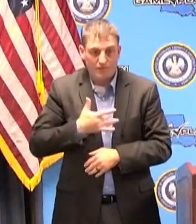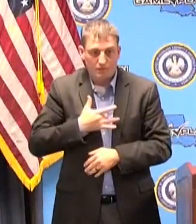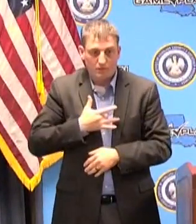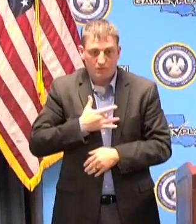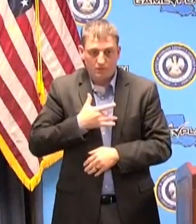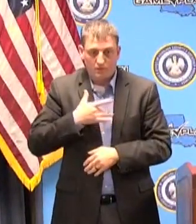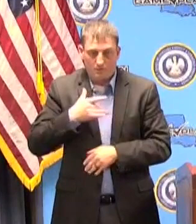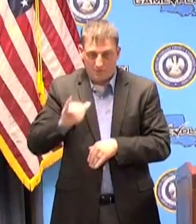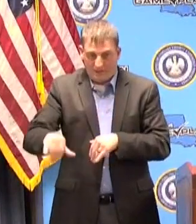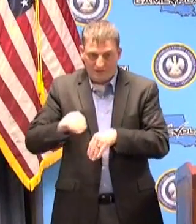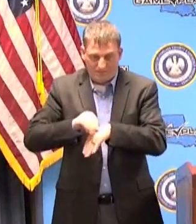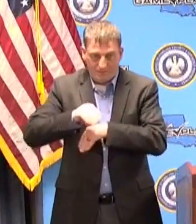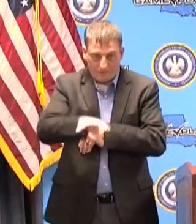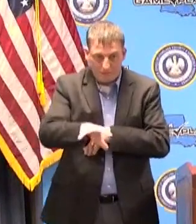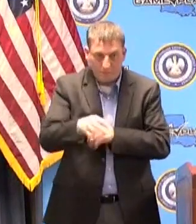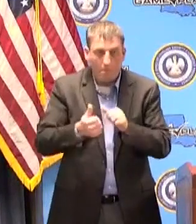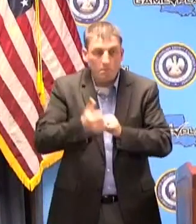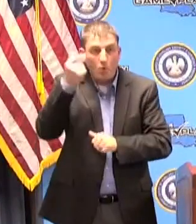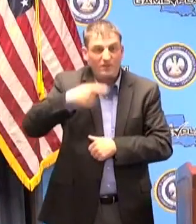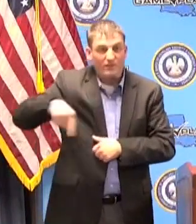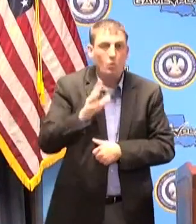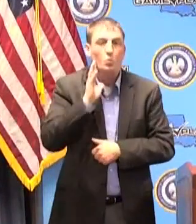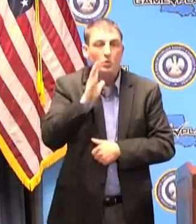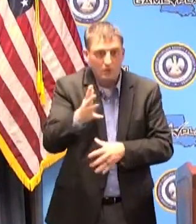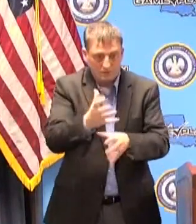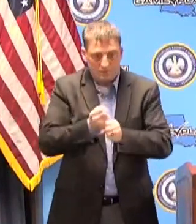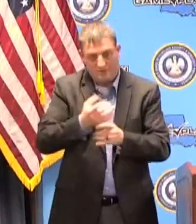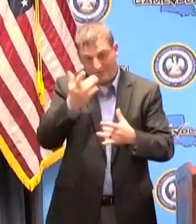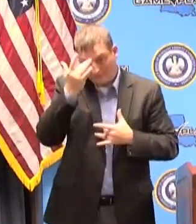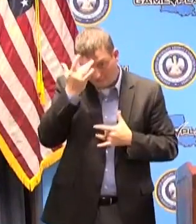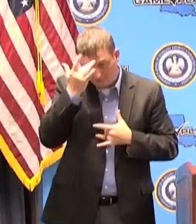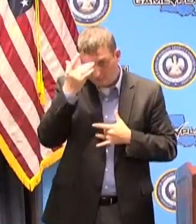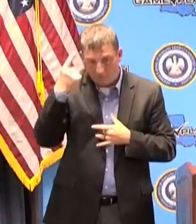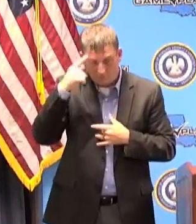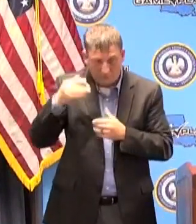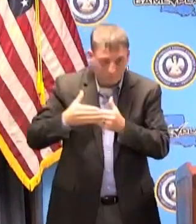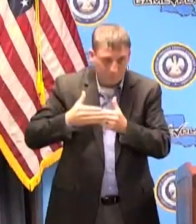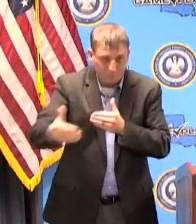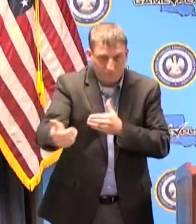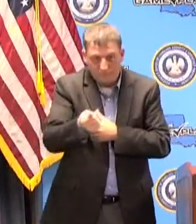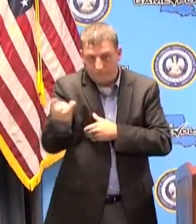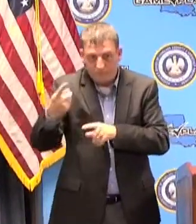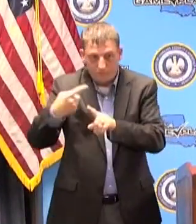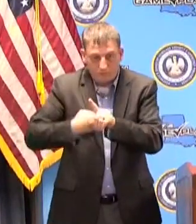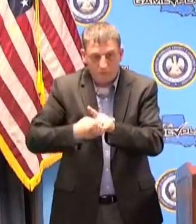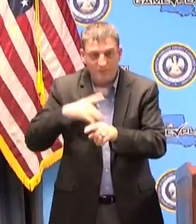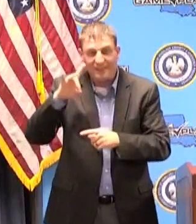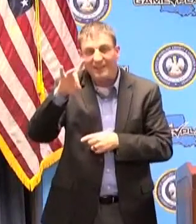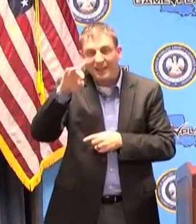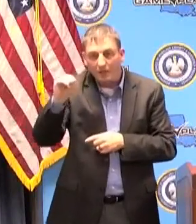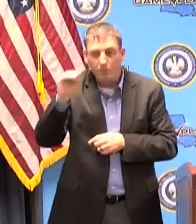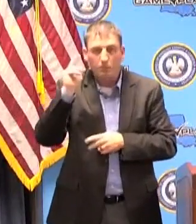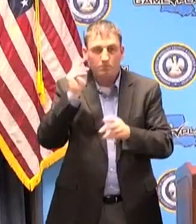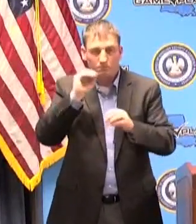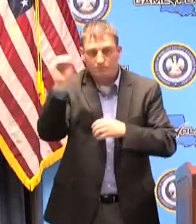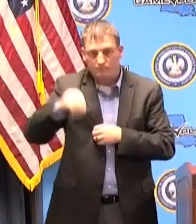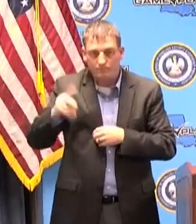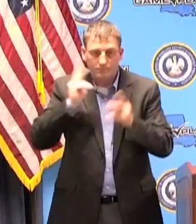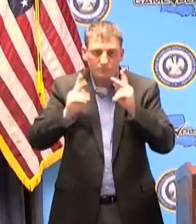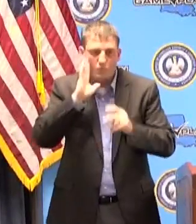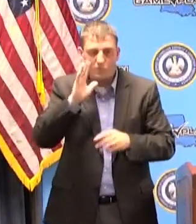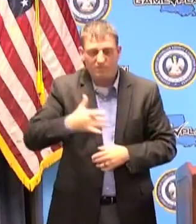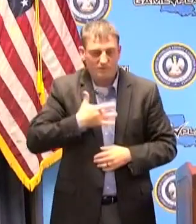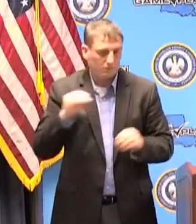pandemic most of us will become infected over the next many months 80 of us will not feel the effects of these